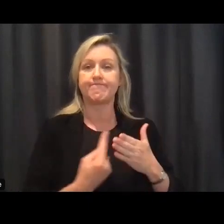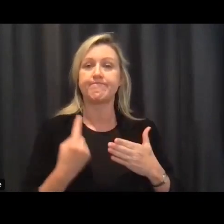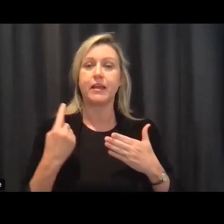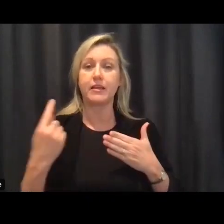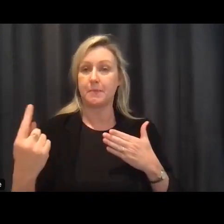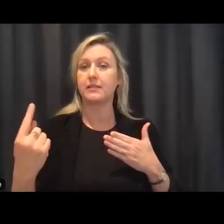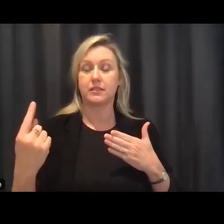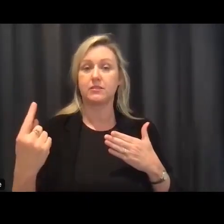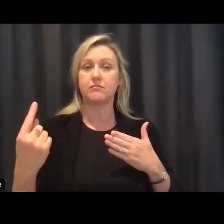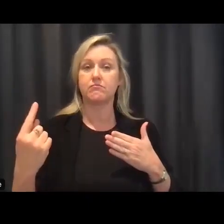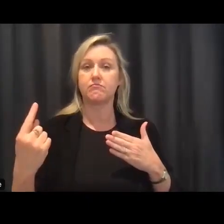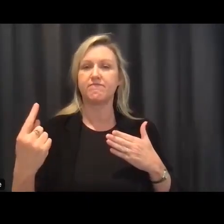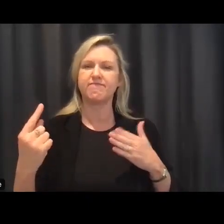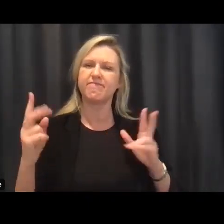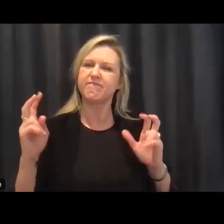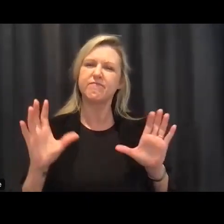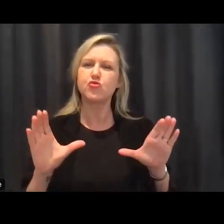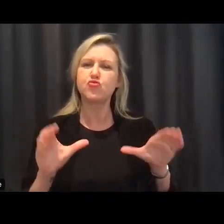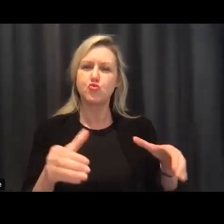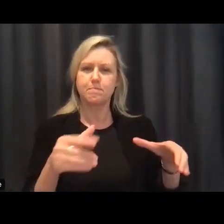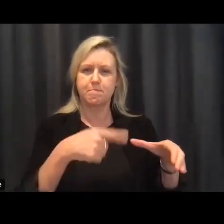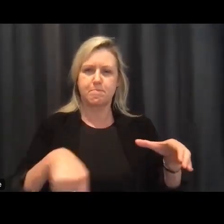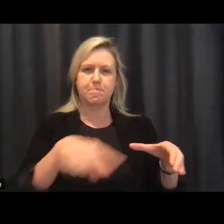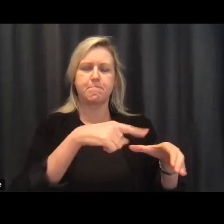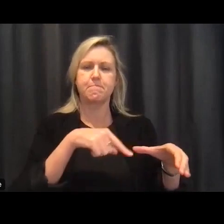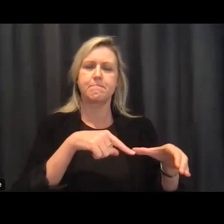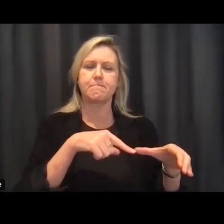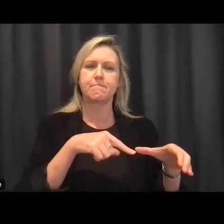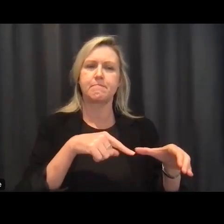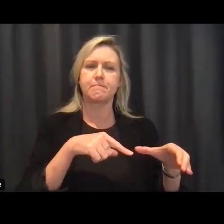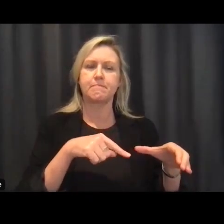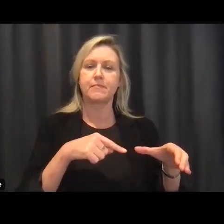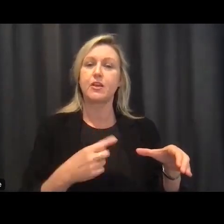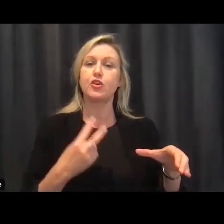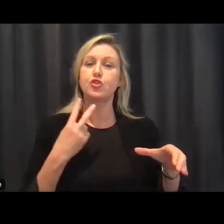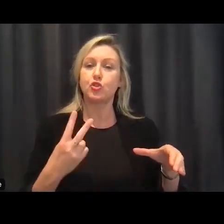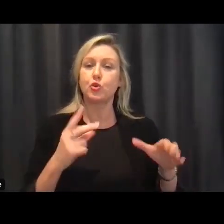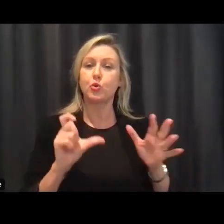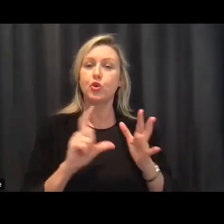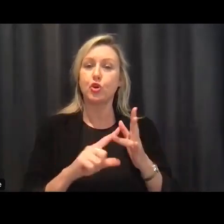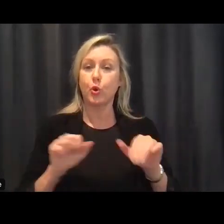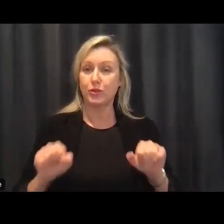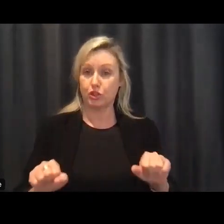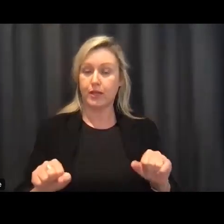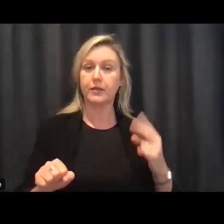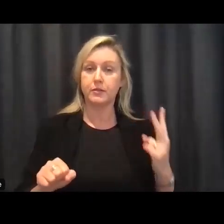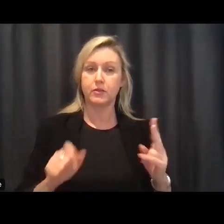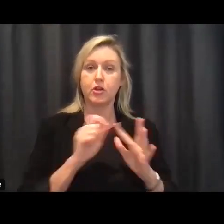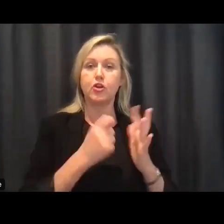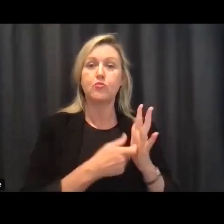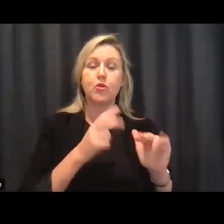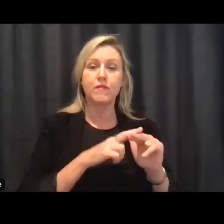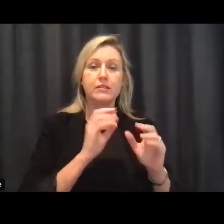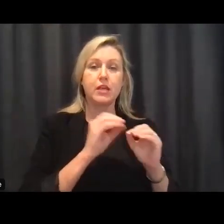uh lack of a better word um of uh it has two co-chairs we've got uh professor bruce